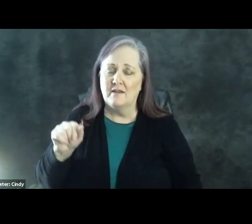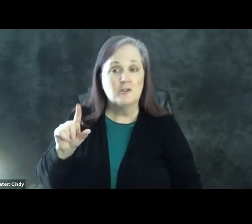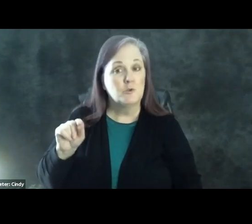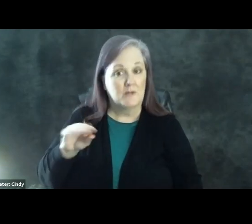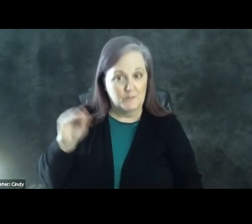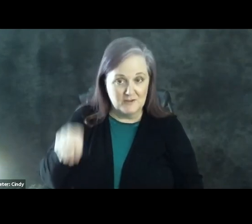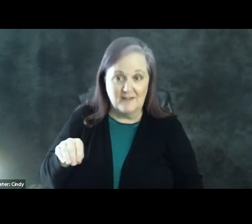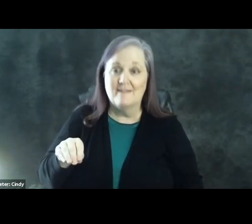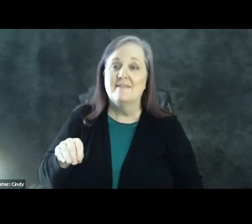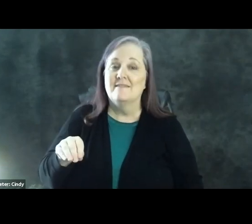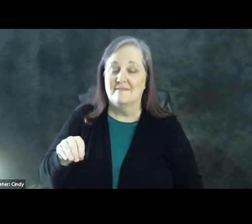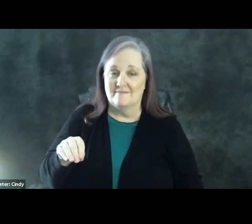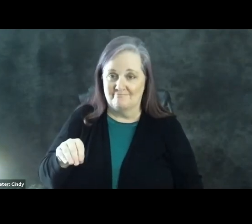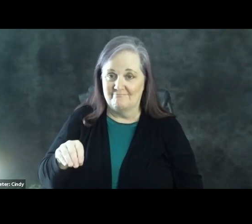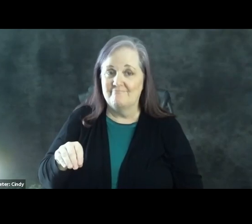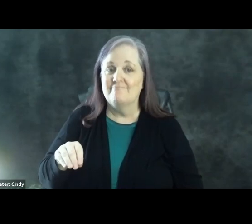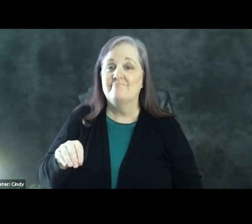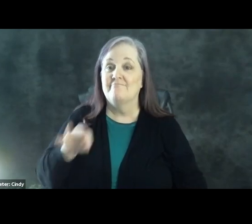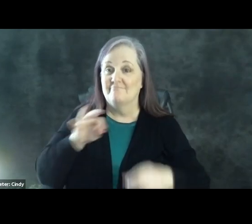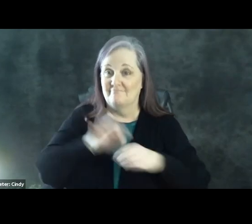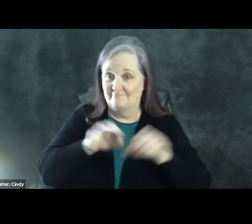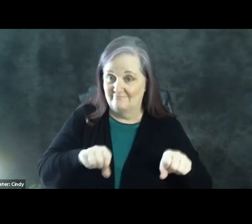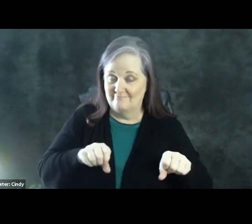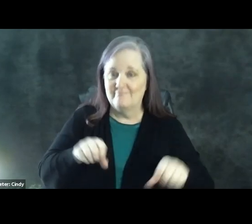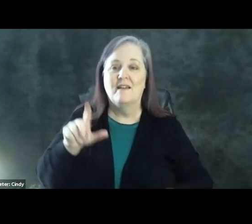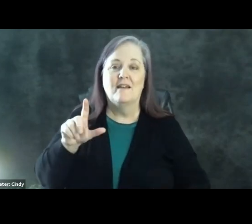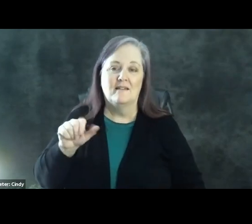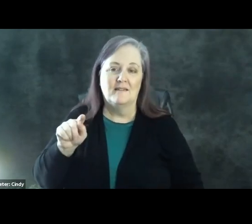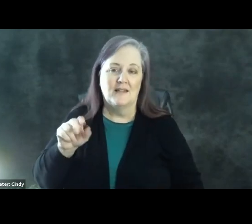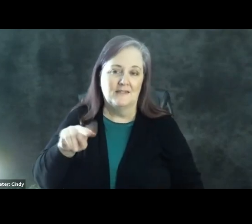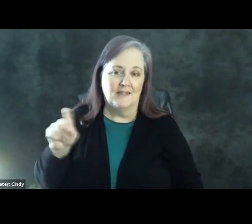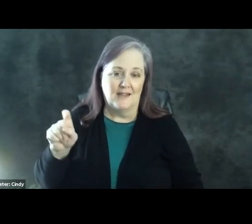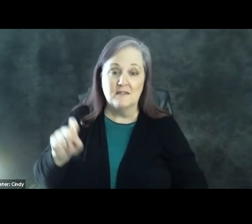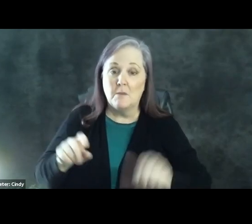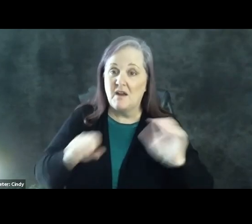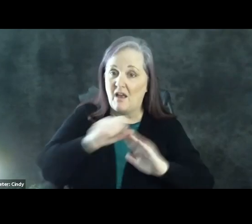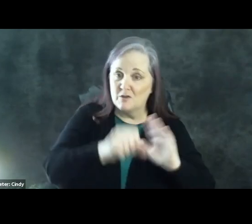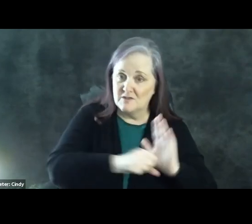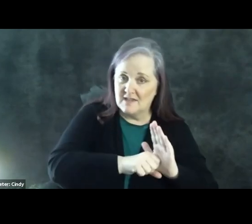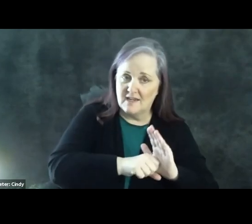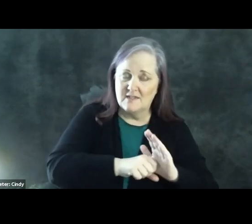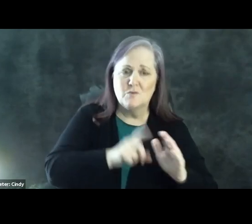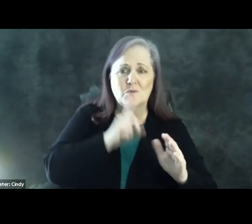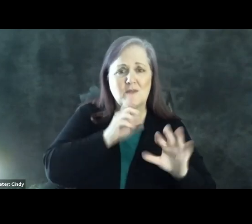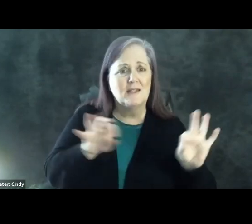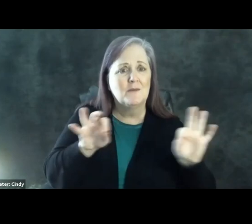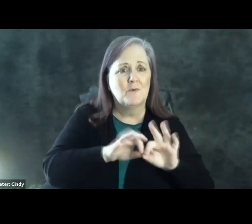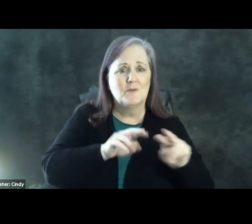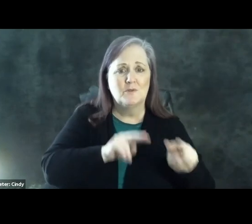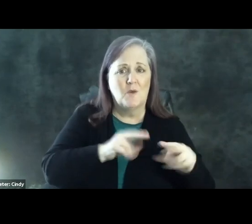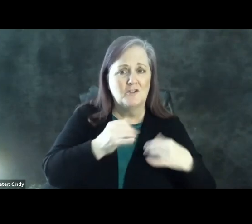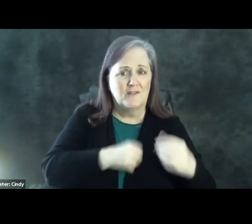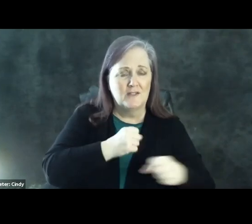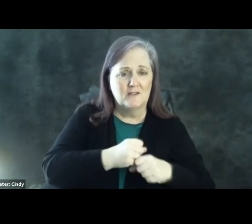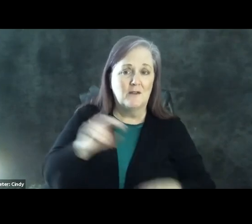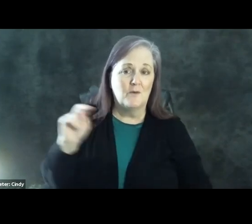electorate is of their eligible voters as Latinx. But other states that have kind of been really important to watch this year have been